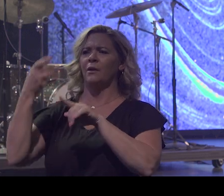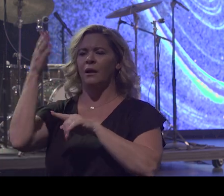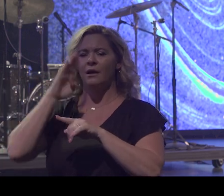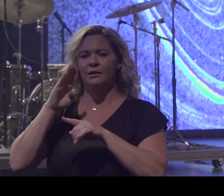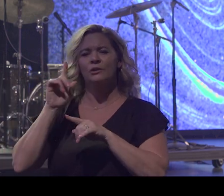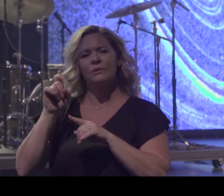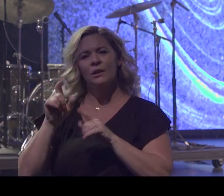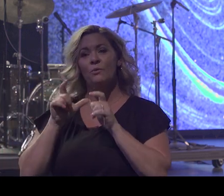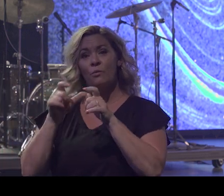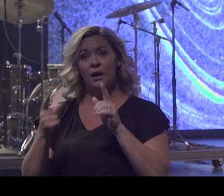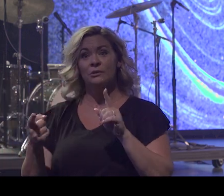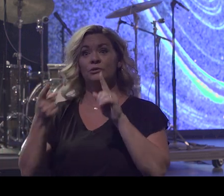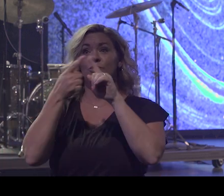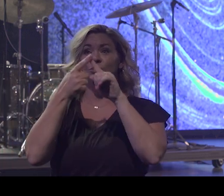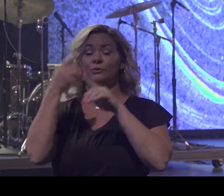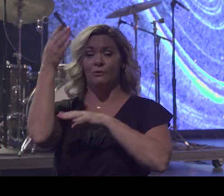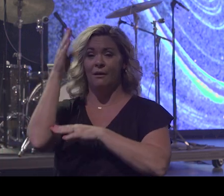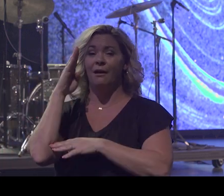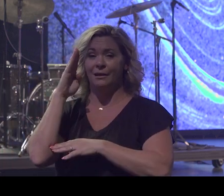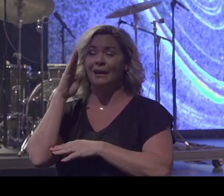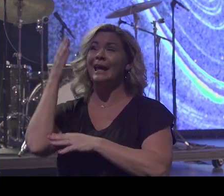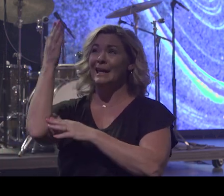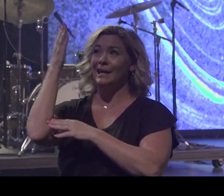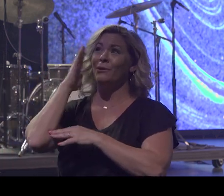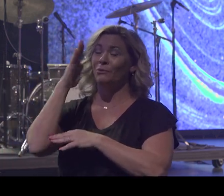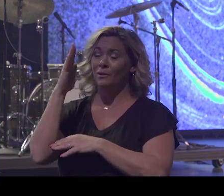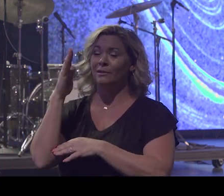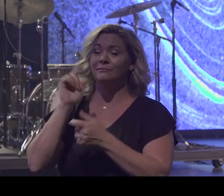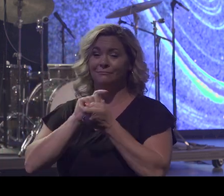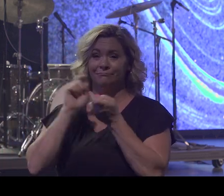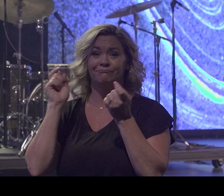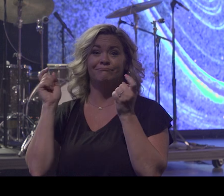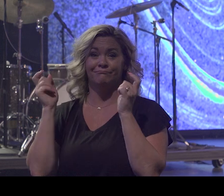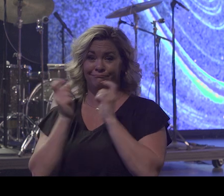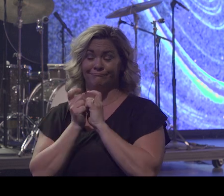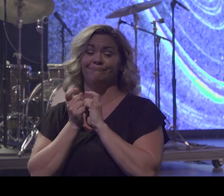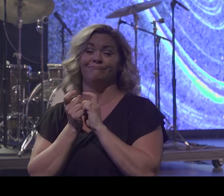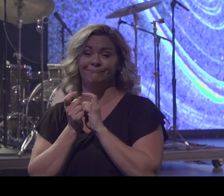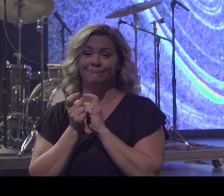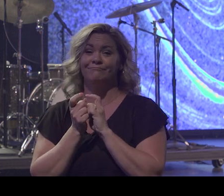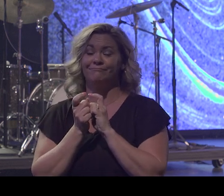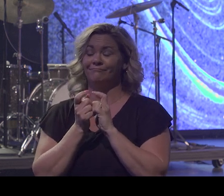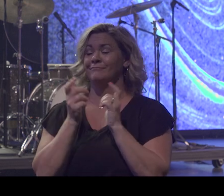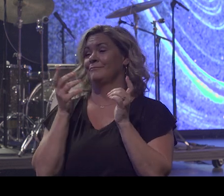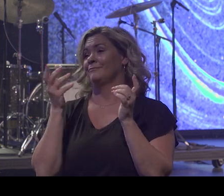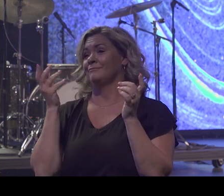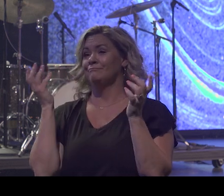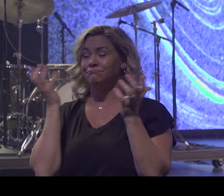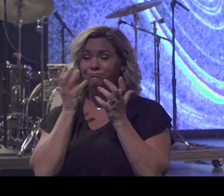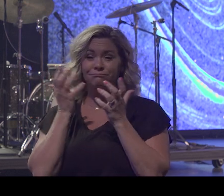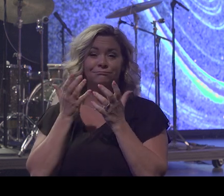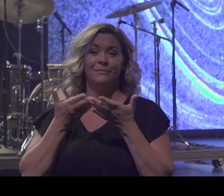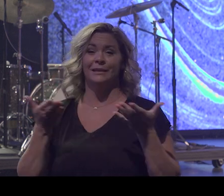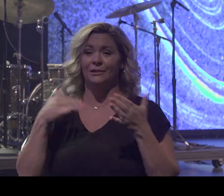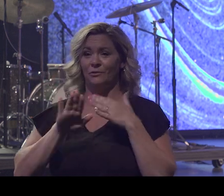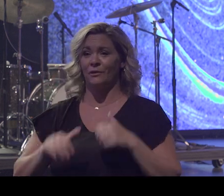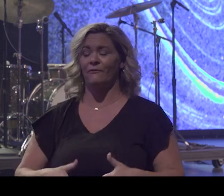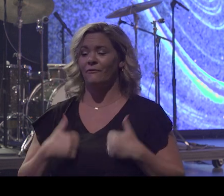Because if you run to God, he will do something incredible in your life. And it will change you